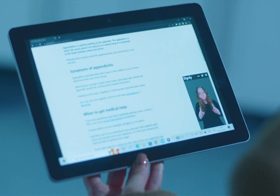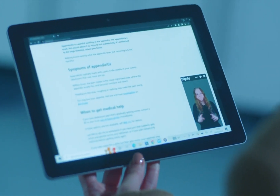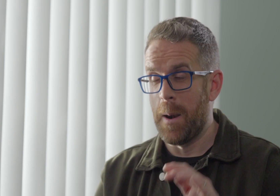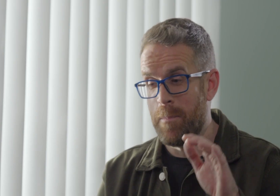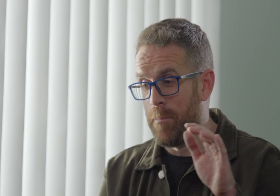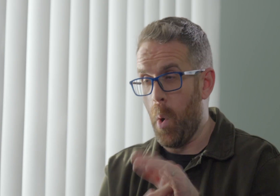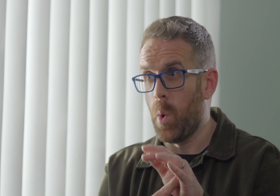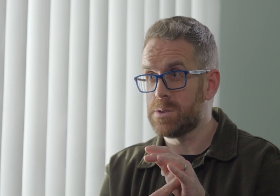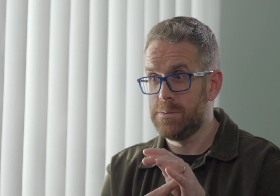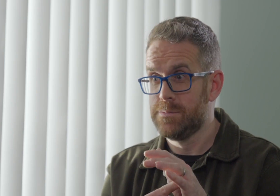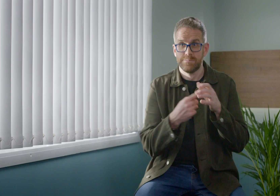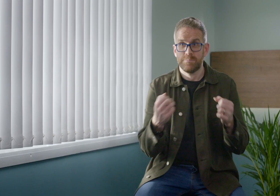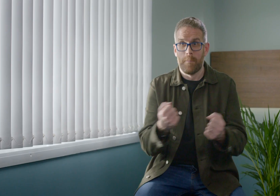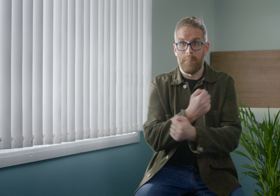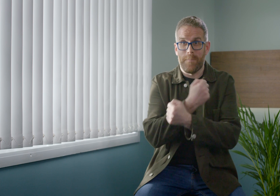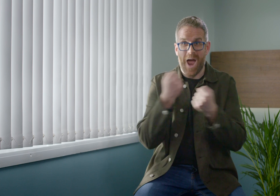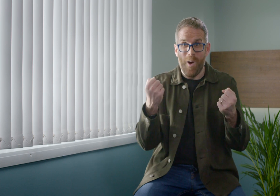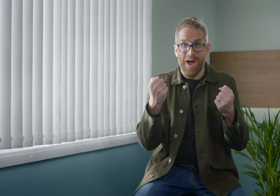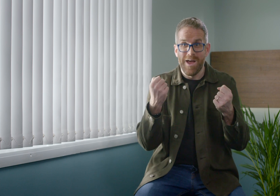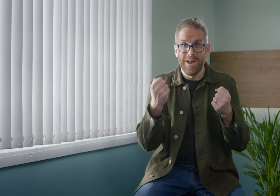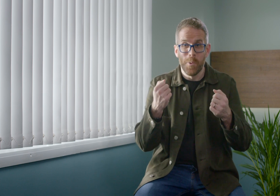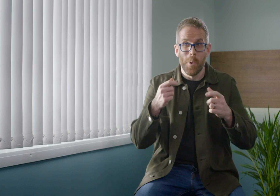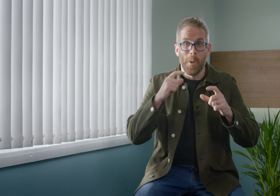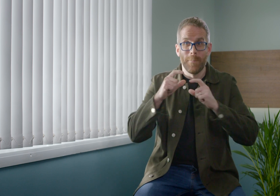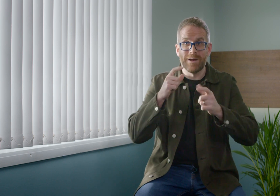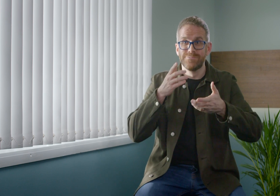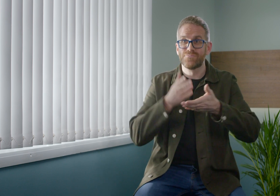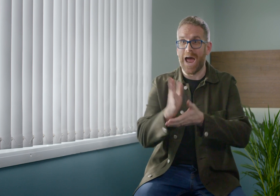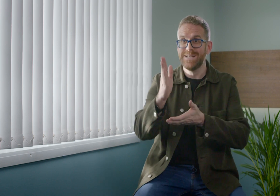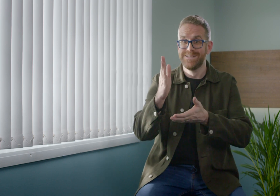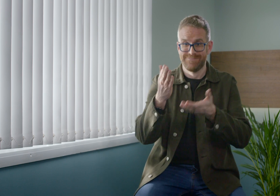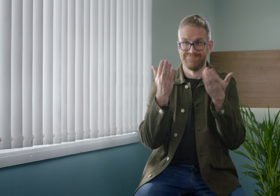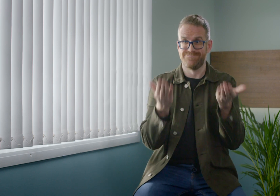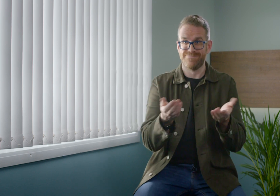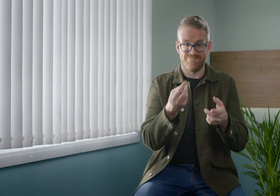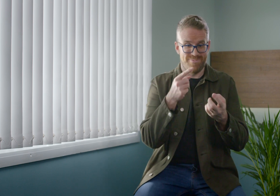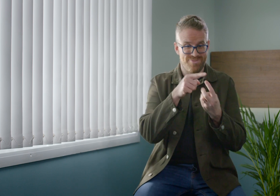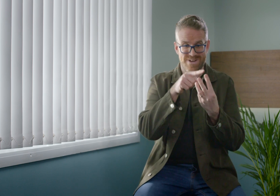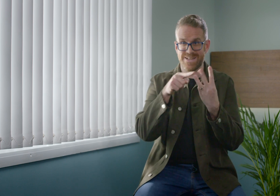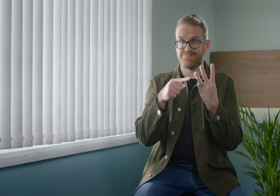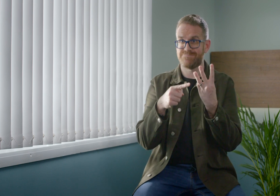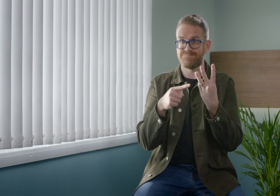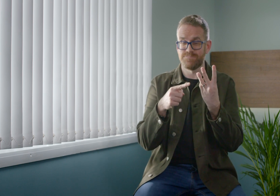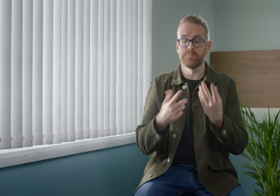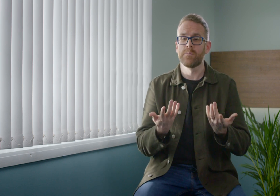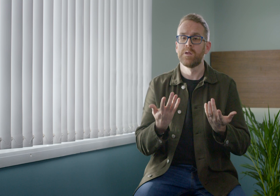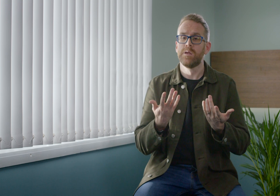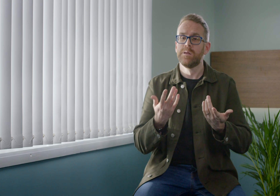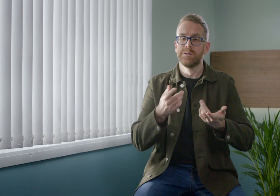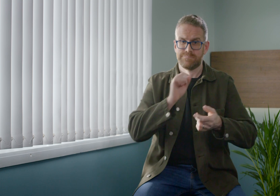It's important that we empower people in their communication needs. We need to empower the individual, whether